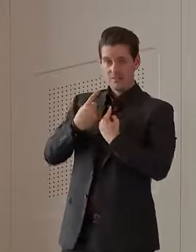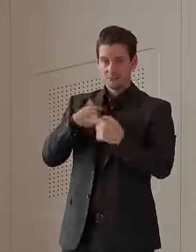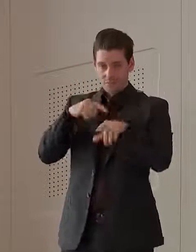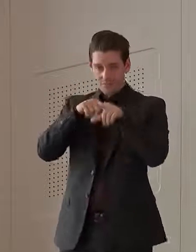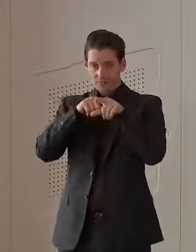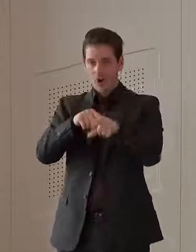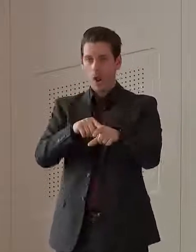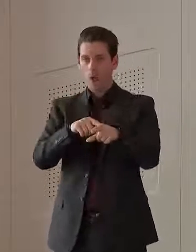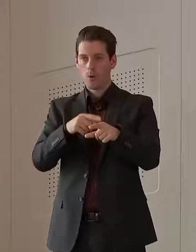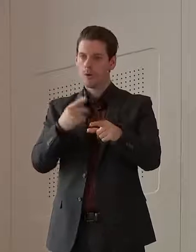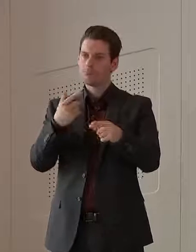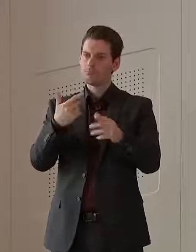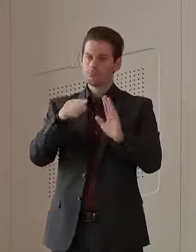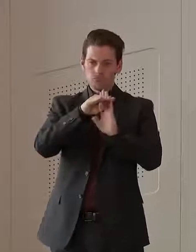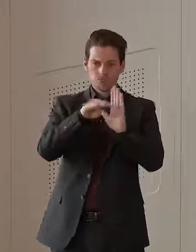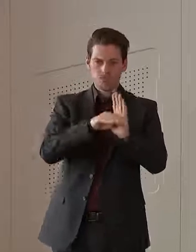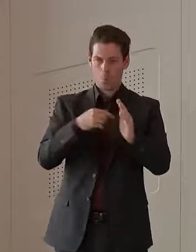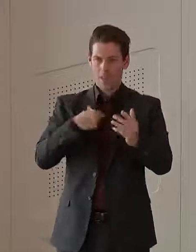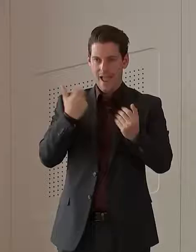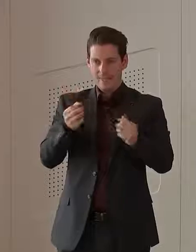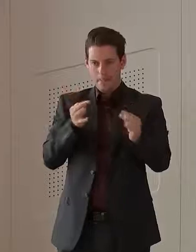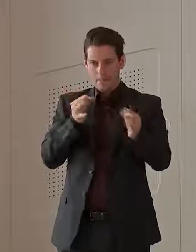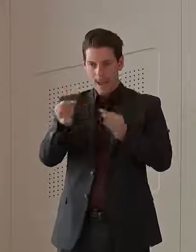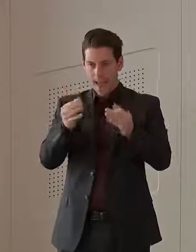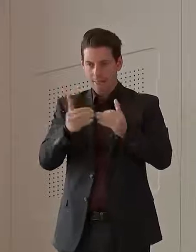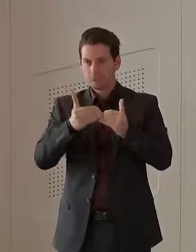actually put in place a plan that is in the best interest of our citizens.